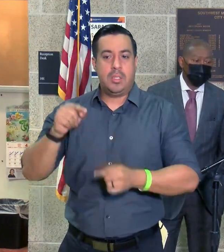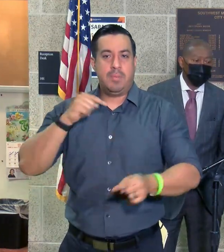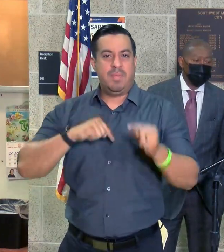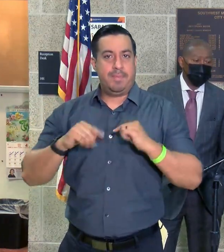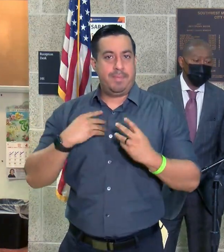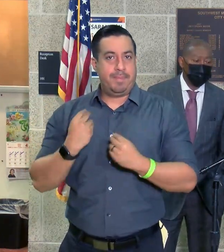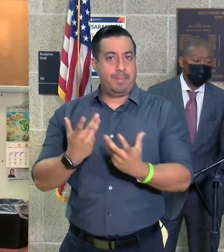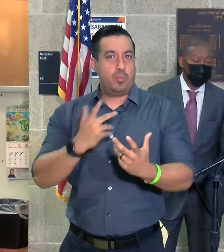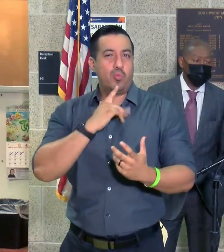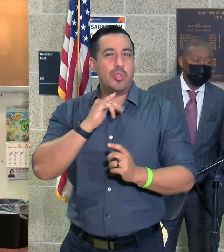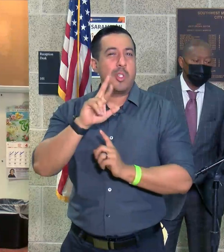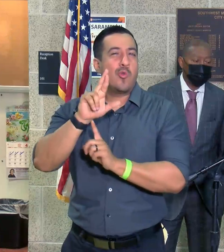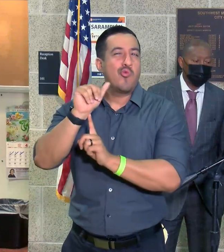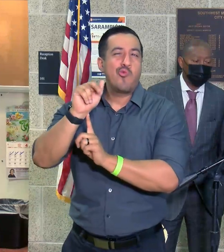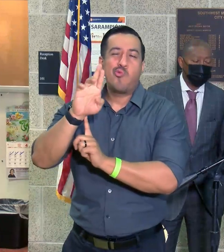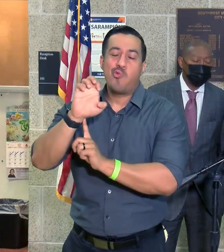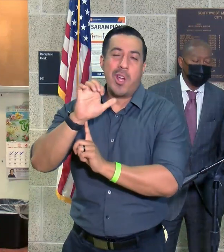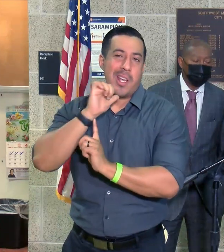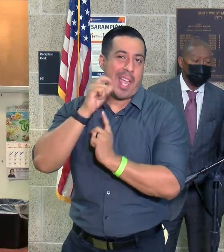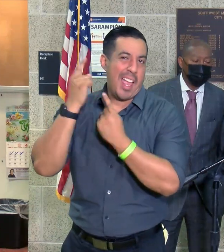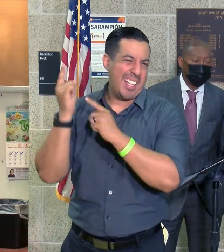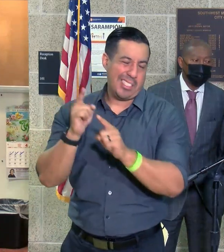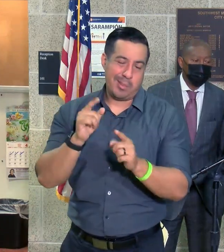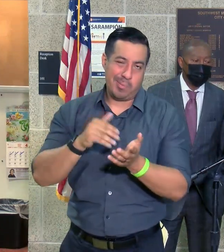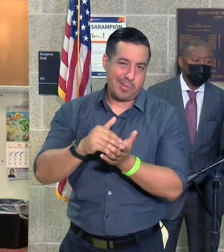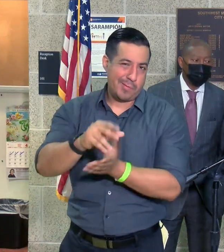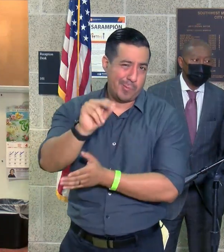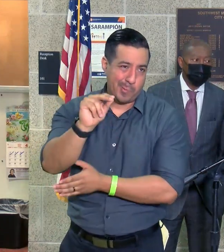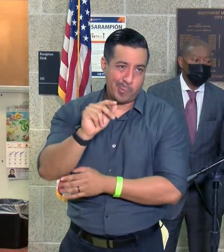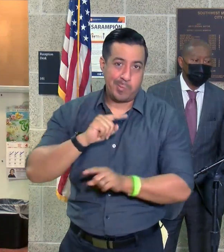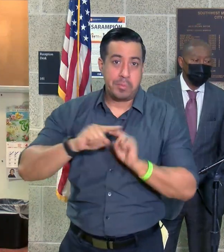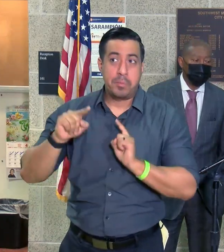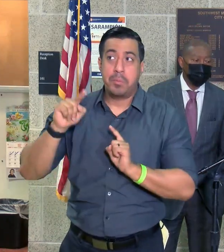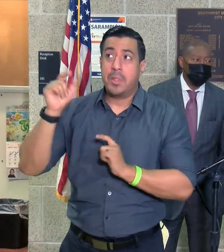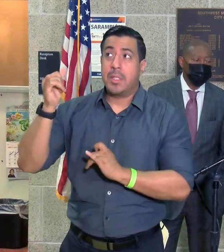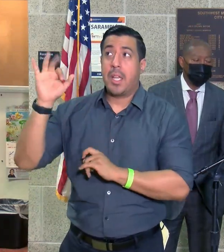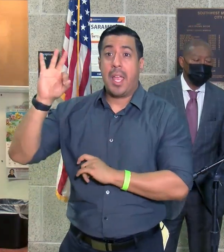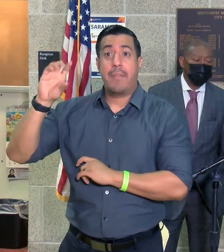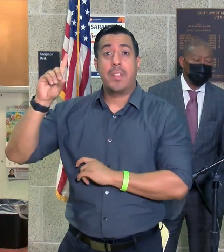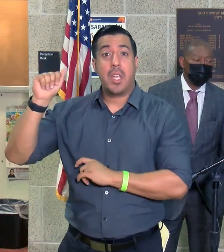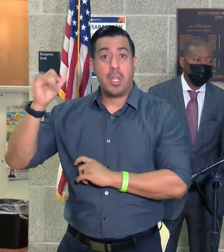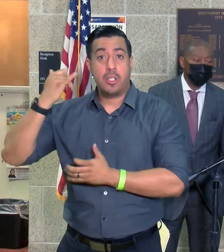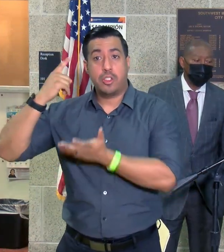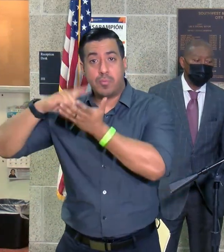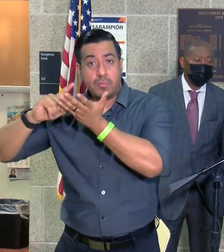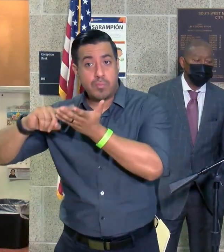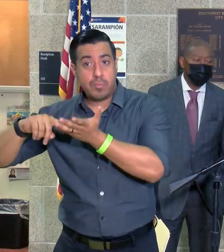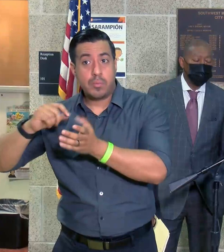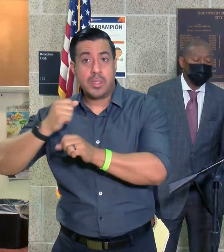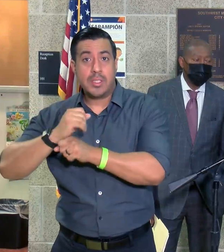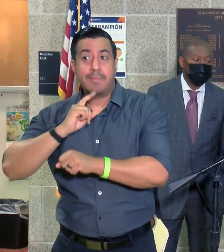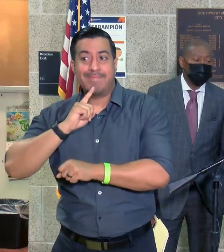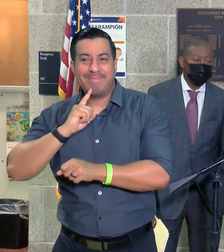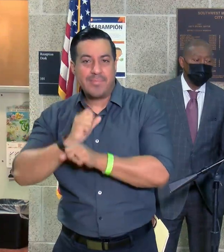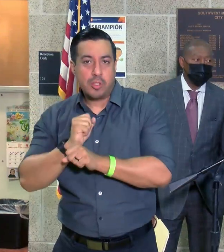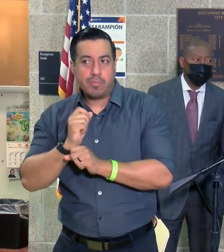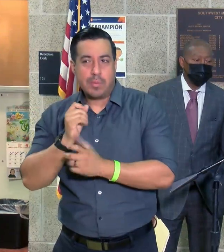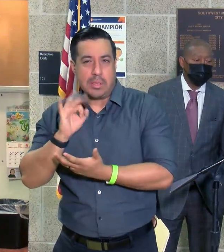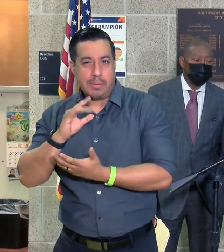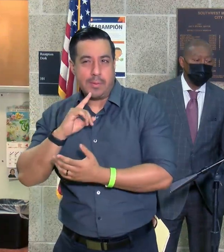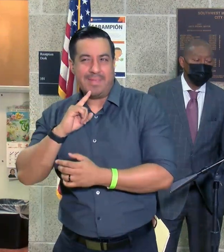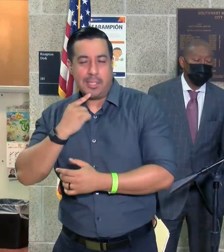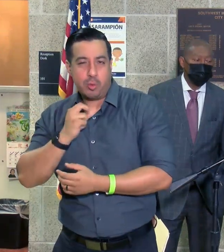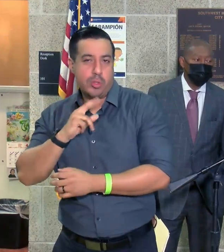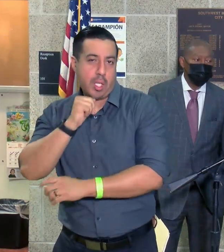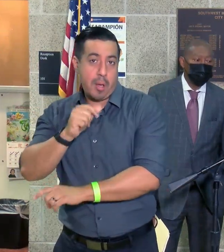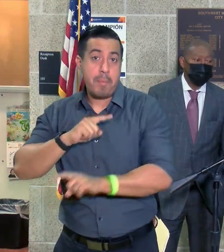started. This is extremely rare. The cases that the FDA is looking at are particularly serious complication. But nevertheless, I think one thing